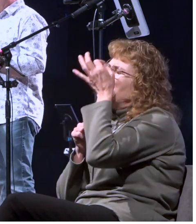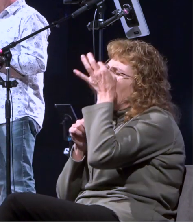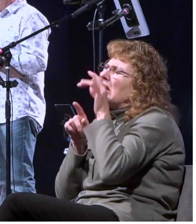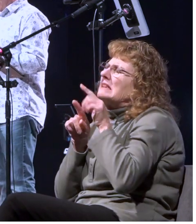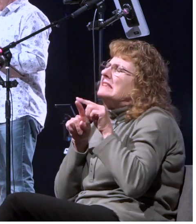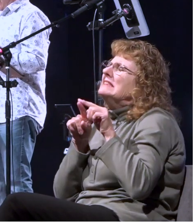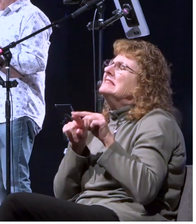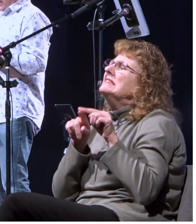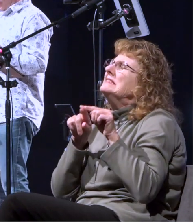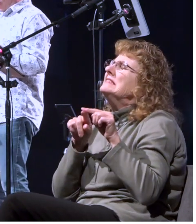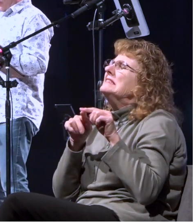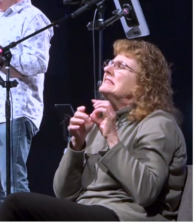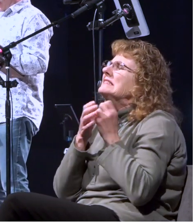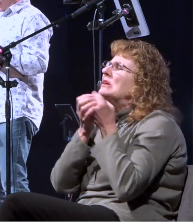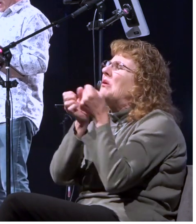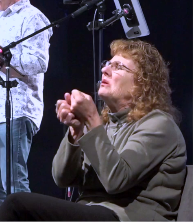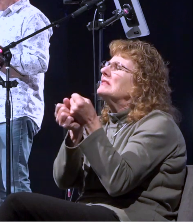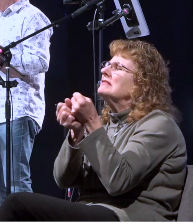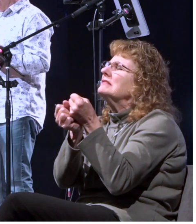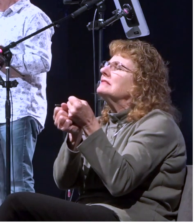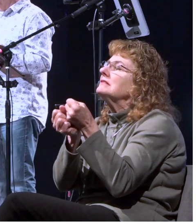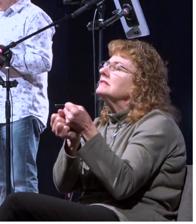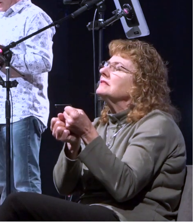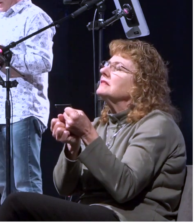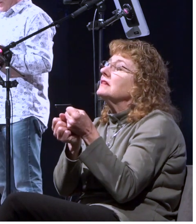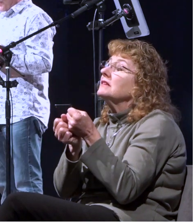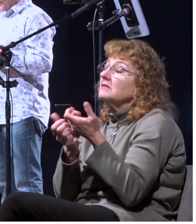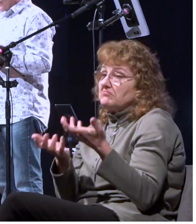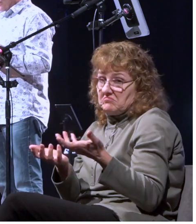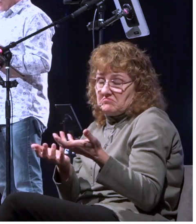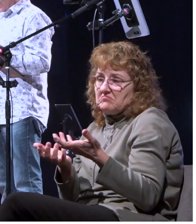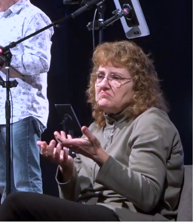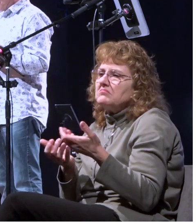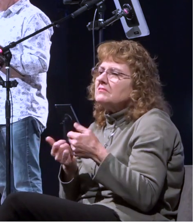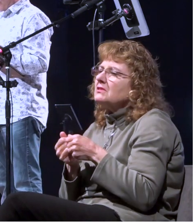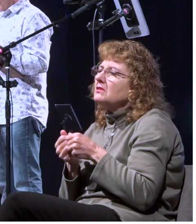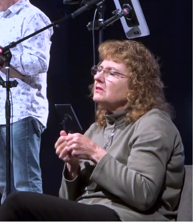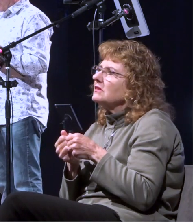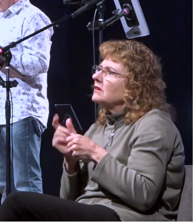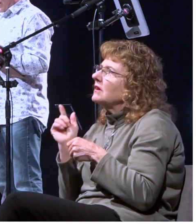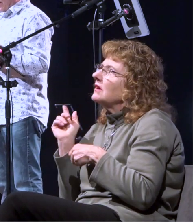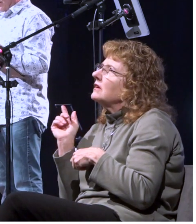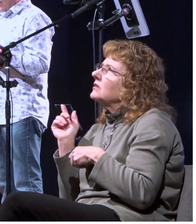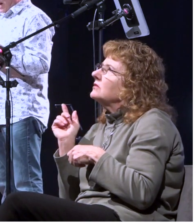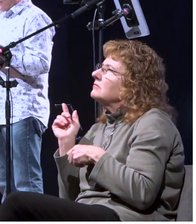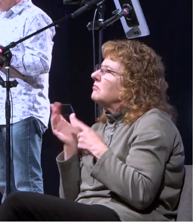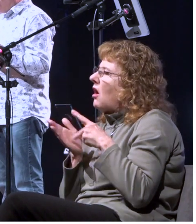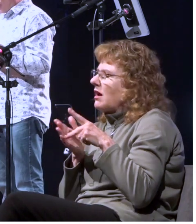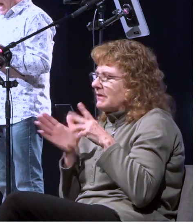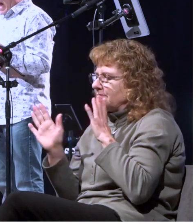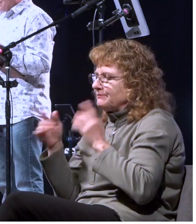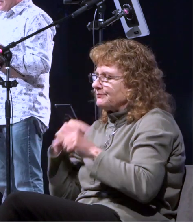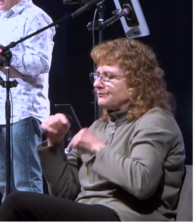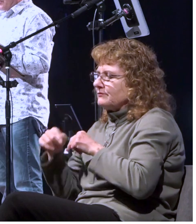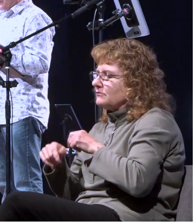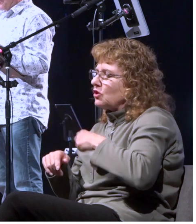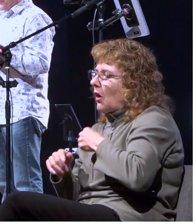when long not long after paul uh i'm sorry but uh after long abstinence from